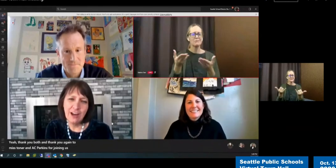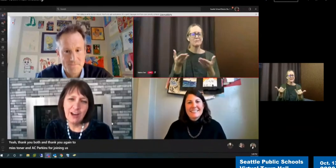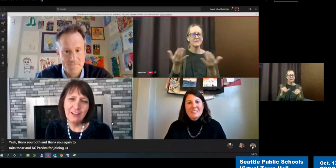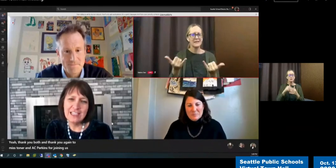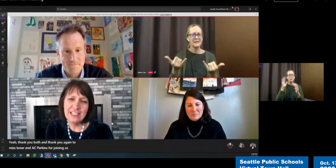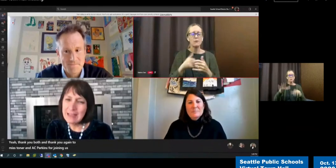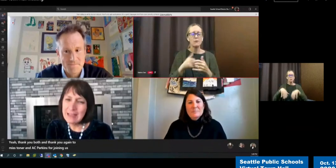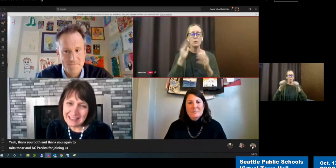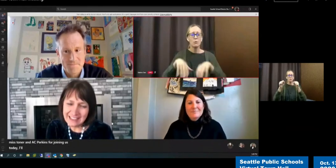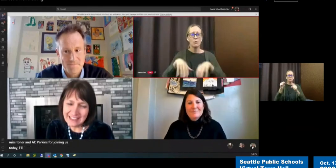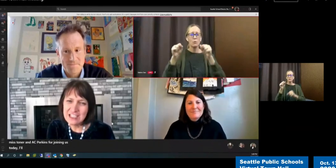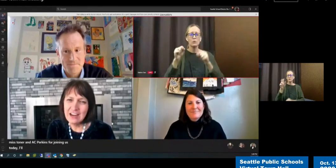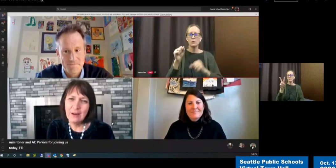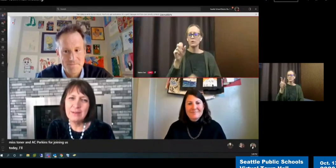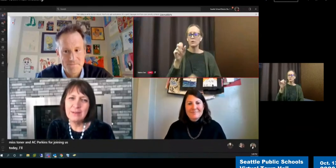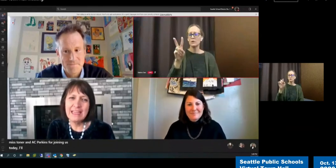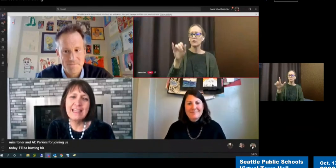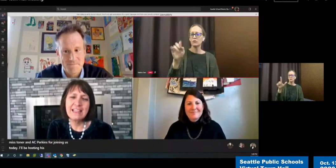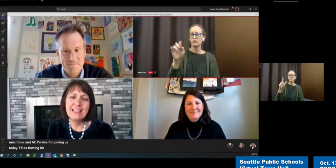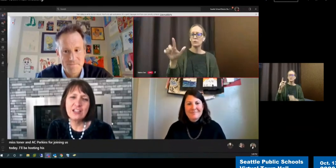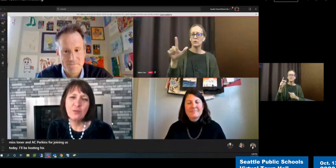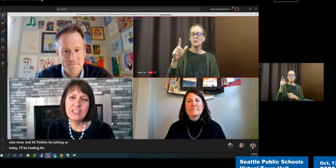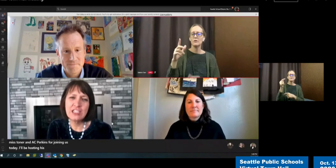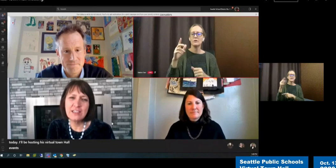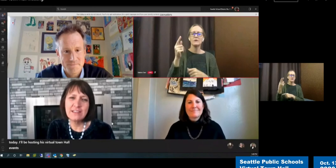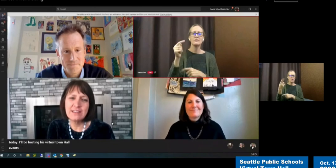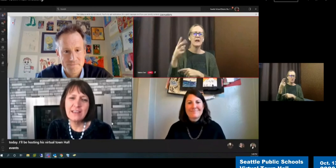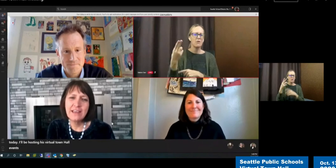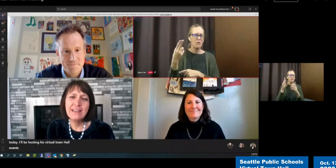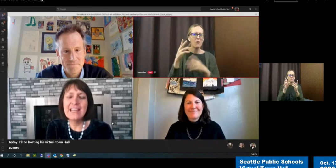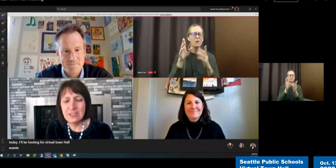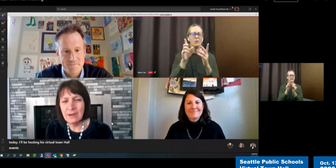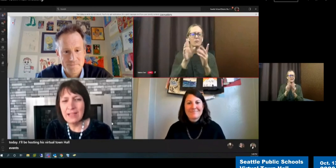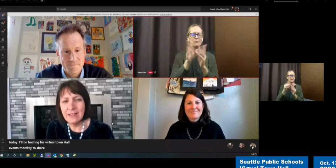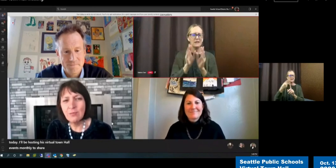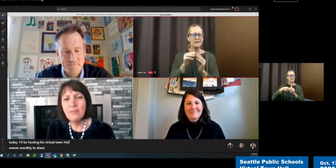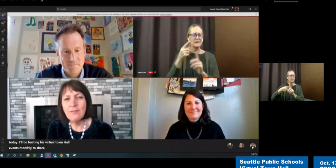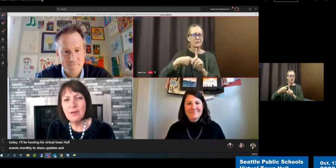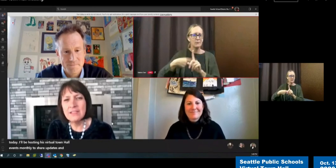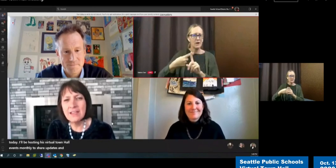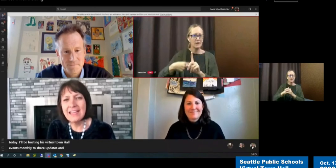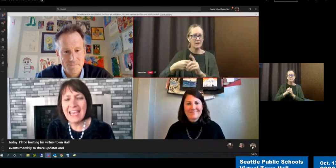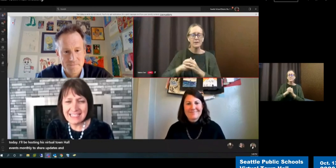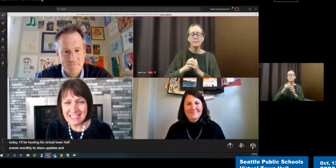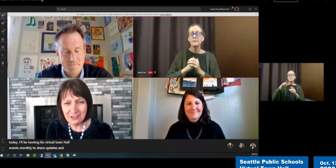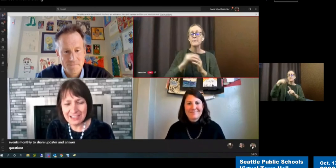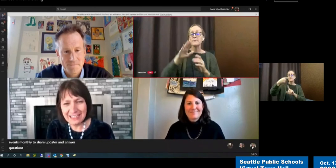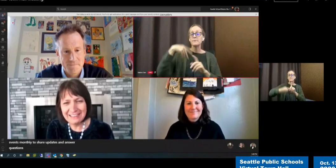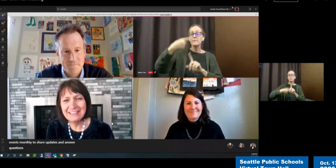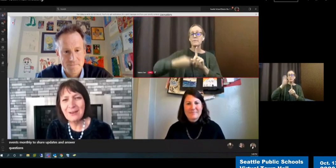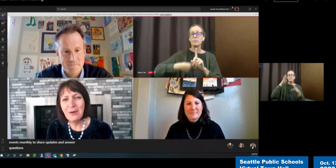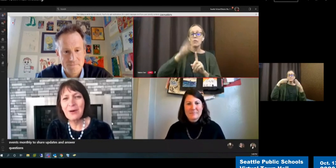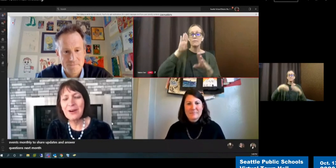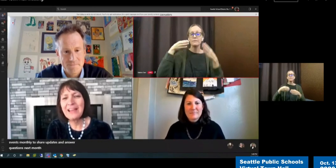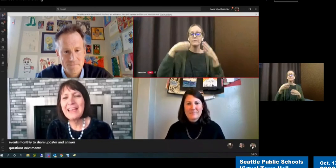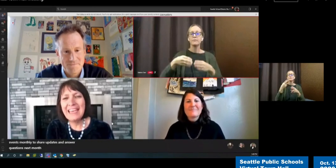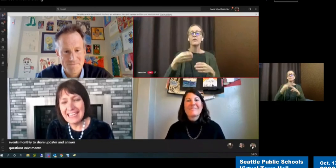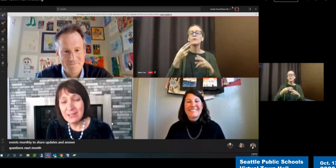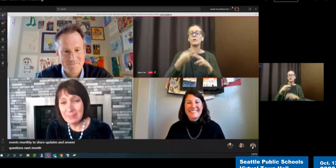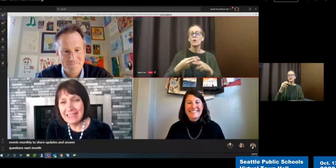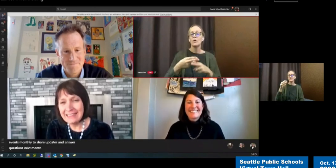town hall events monthly to share updates and answer questions. Next month, we'll focus on asynchronous or